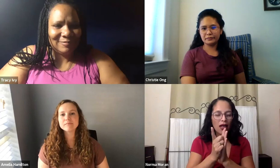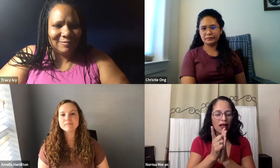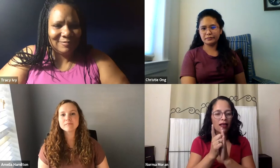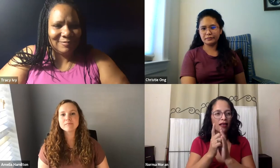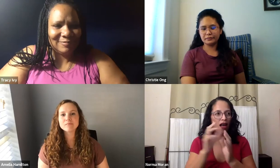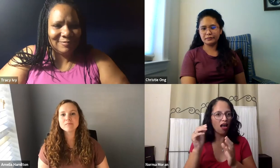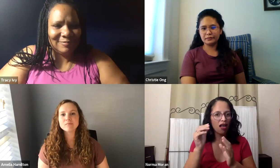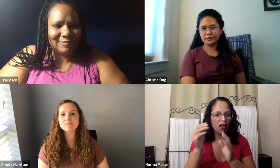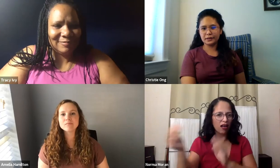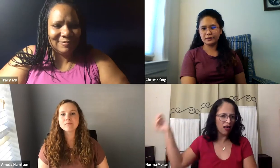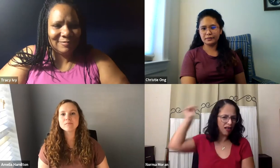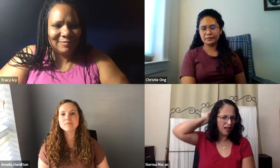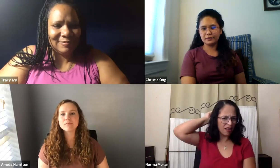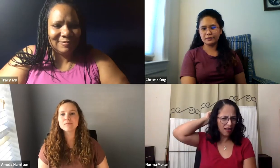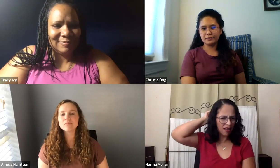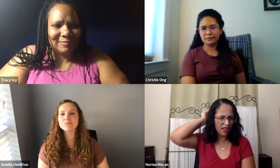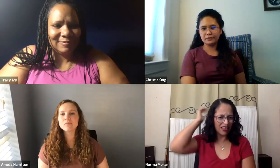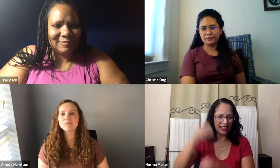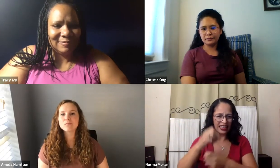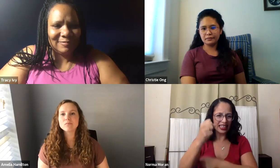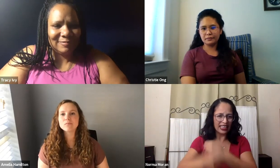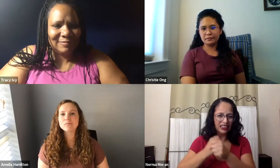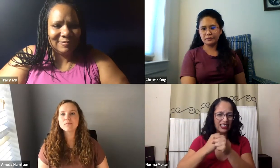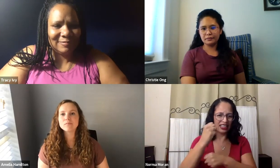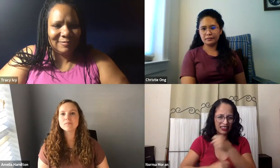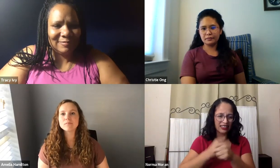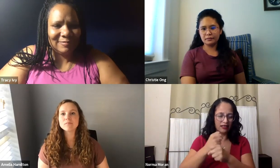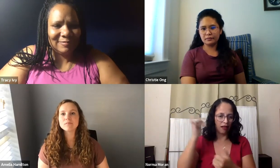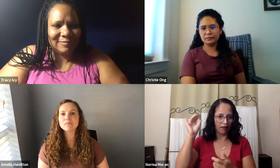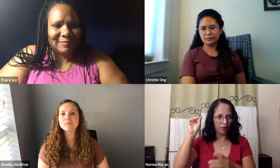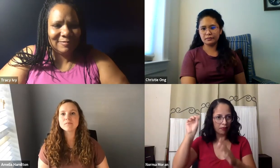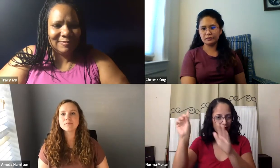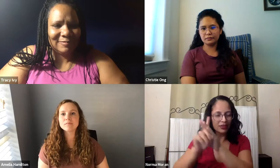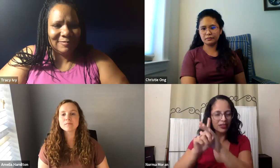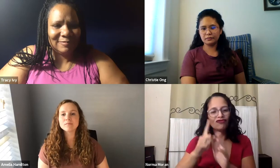You know, this might be a small moment, but it's something that has stuck with me for years and years.